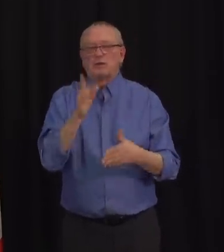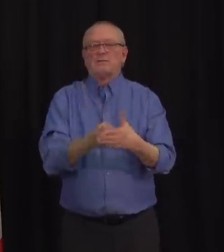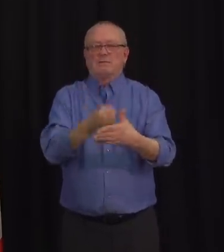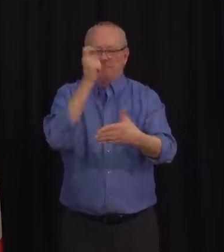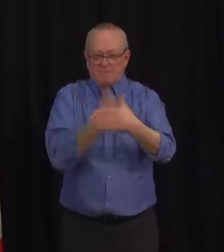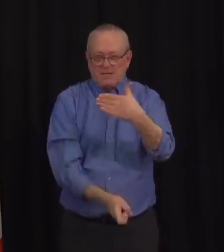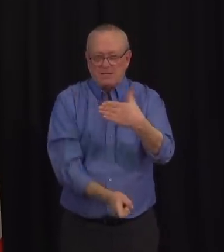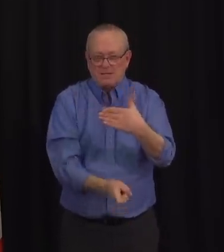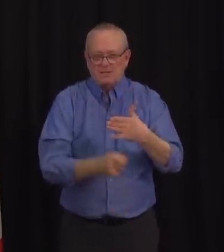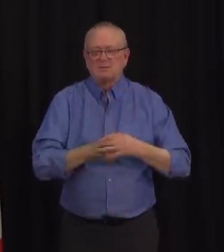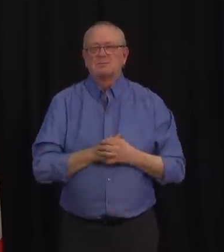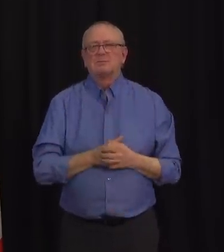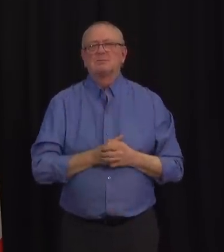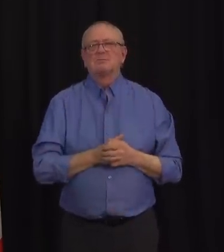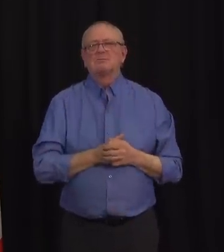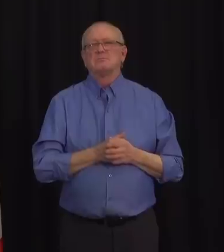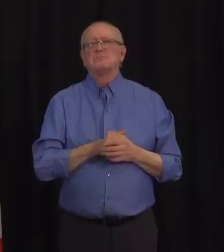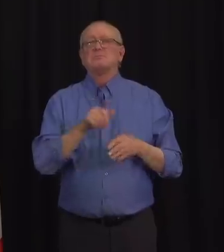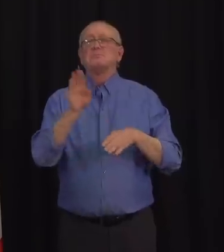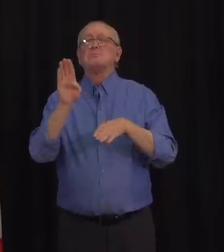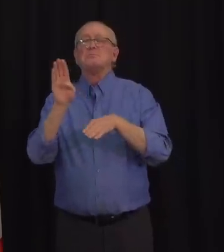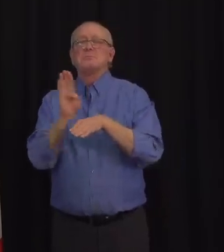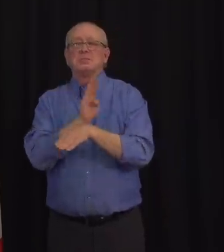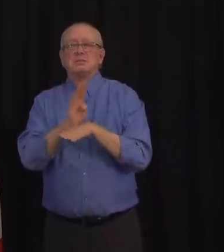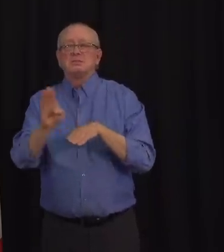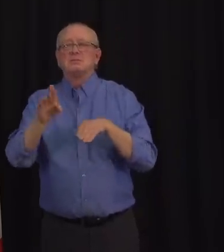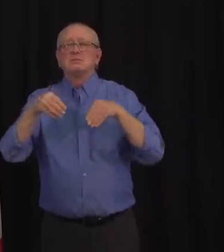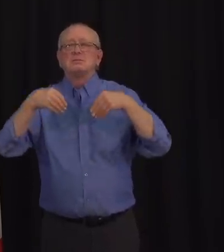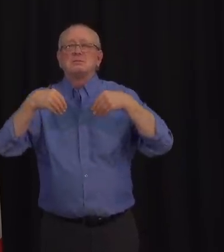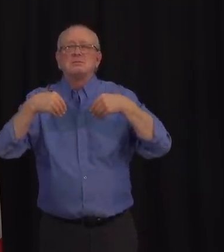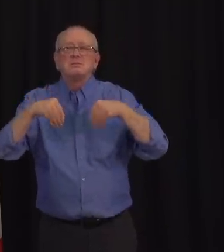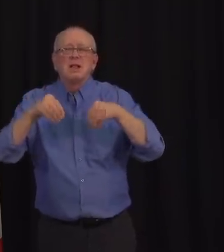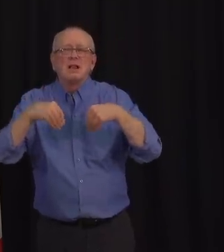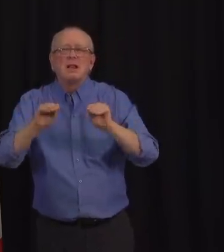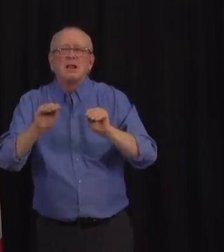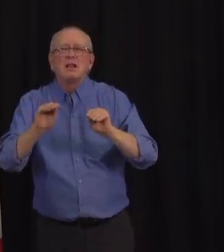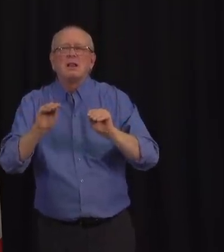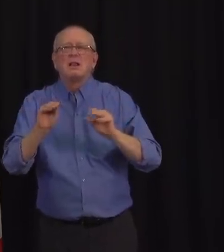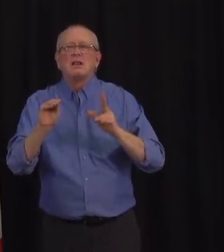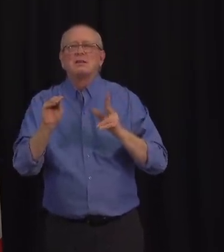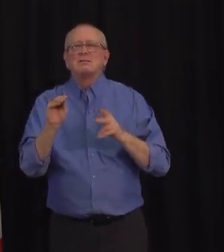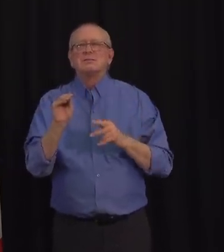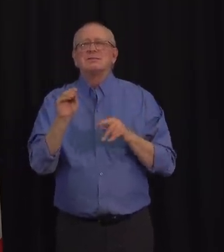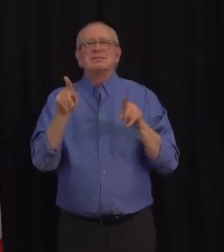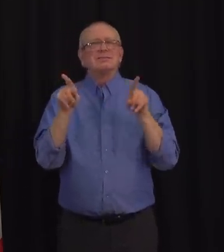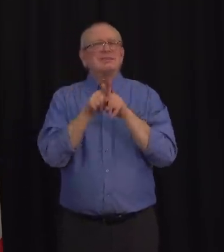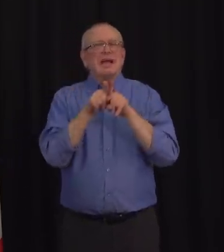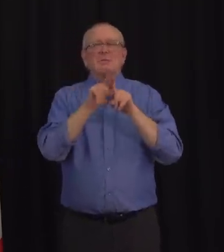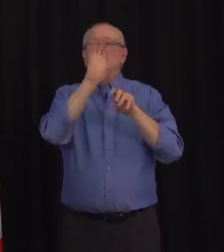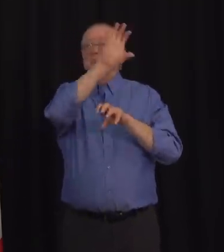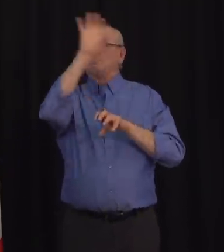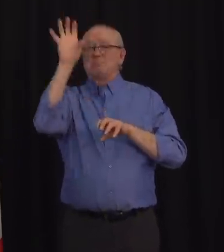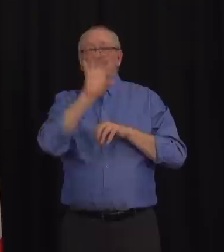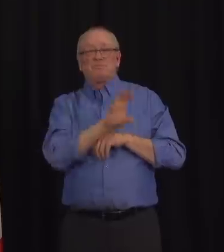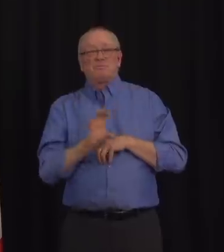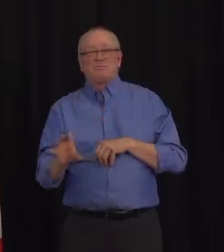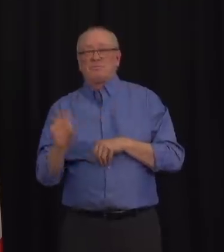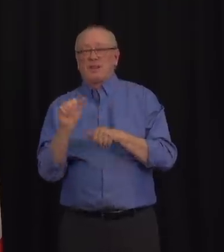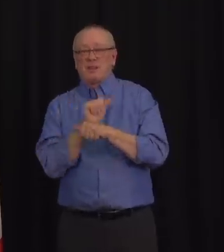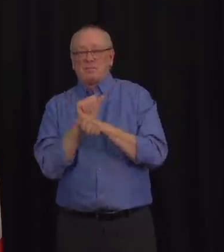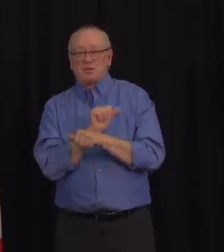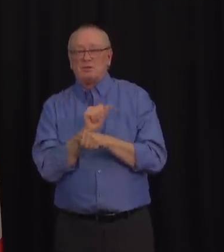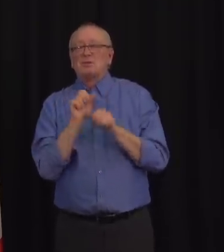businesses. Retail service businesses in areas under enhanced status may remain open at this time but